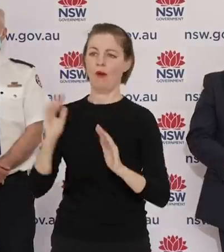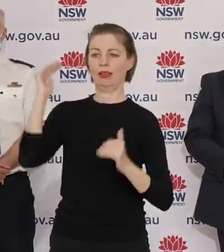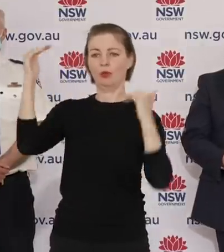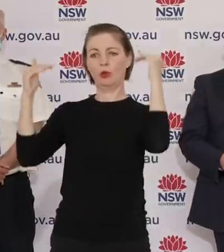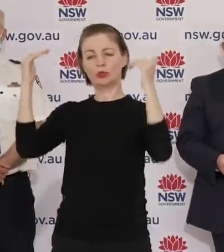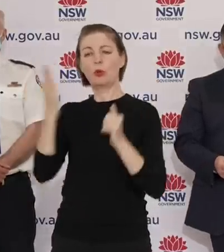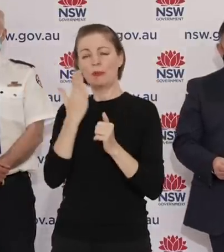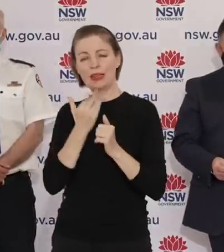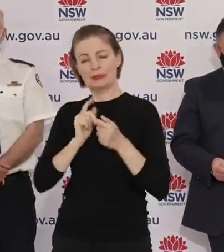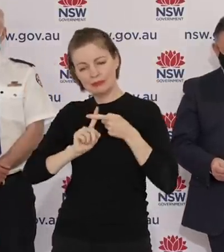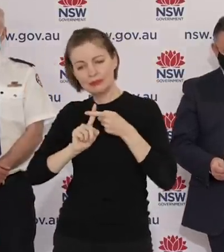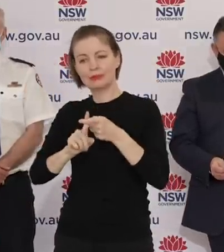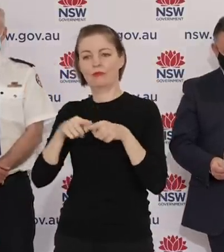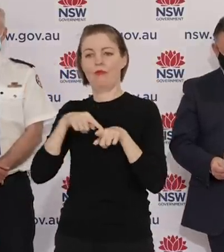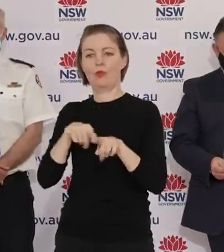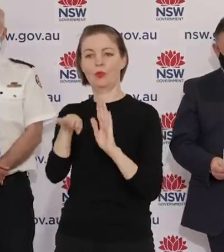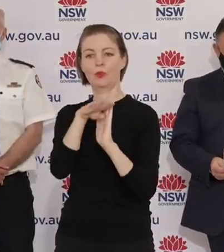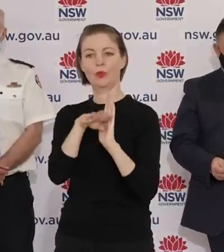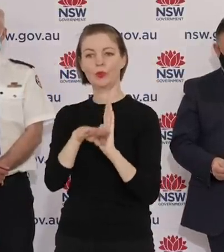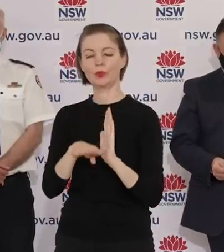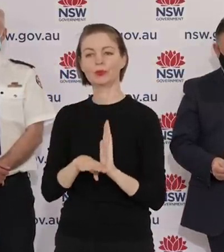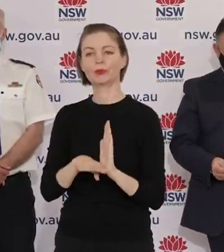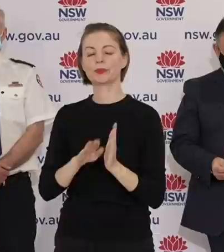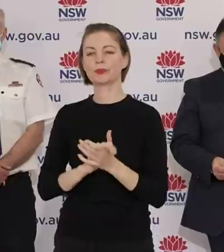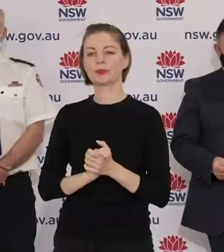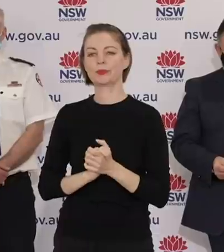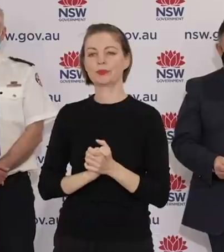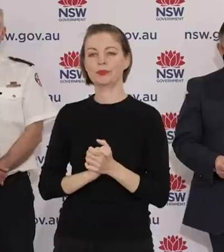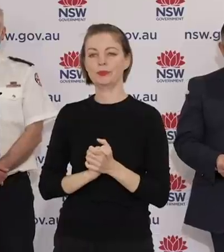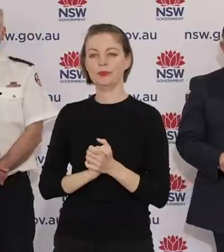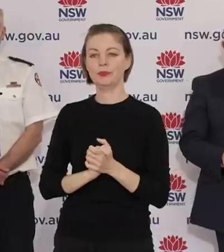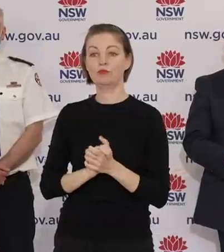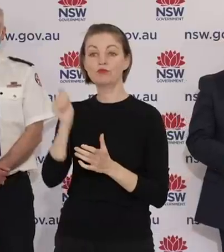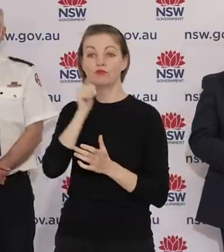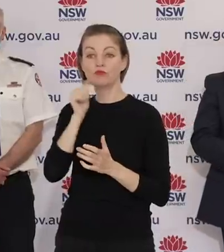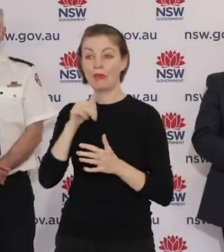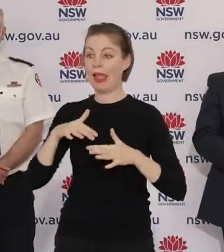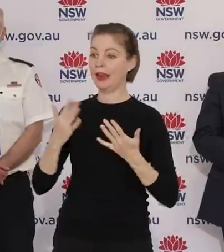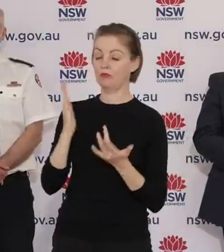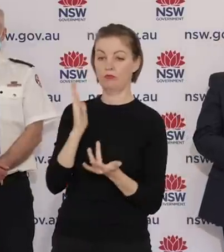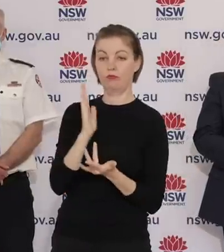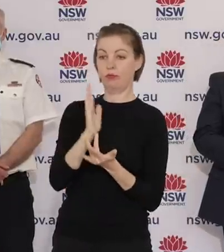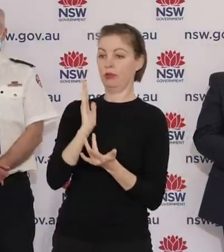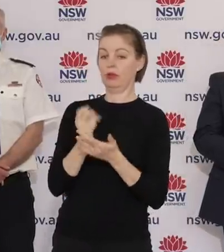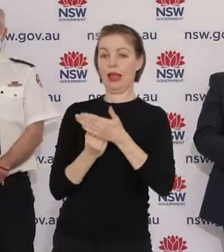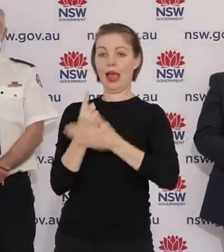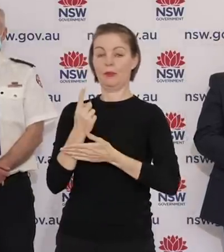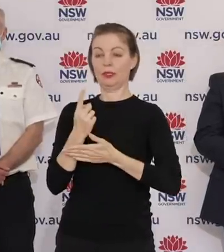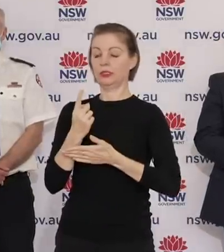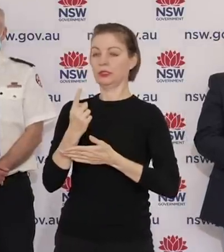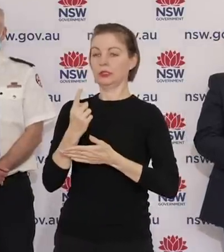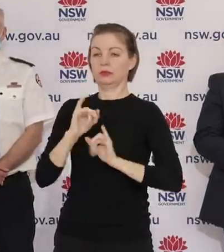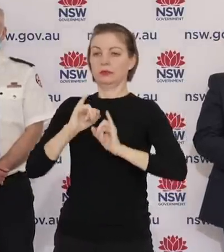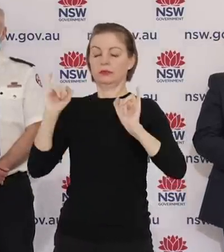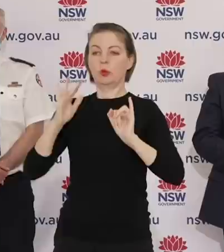if anything happens contrary to the modelling or what we expect we don't want to have to revisit anything. We want to